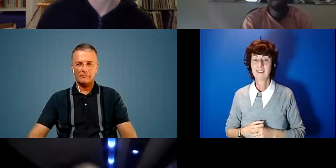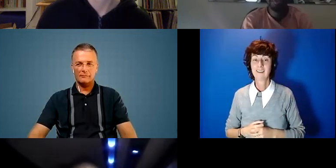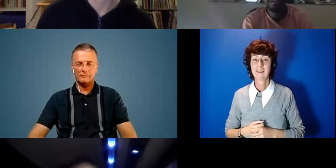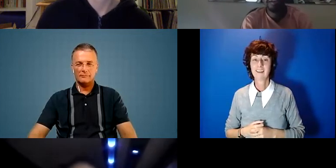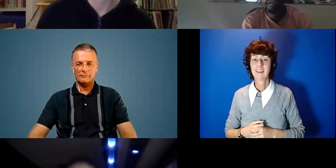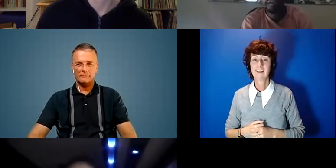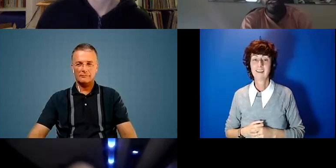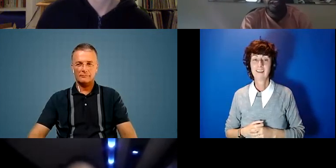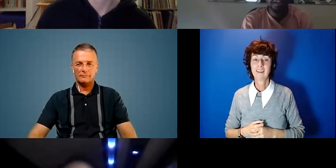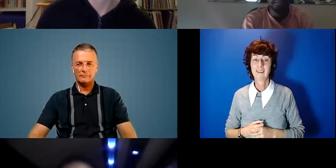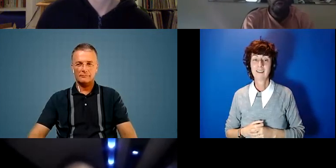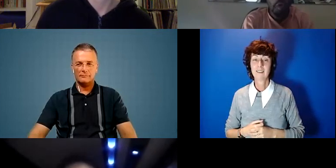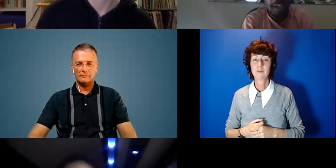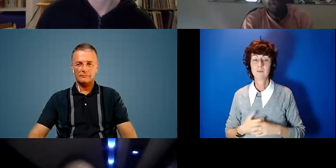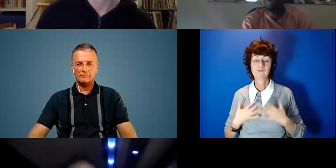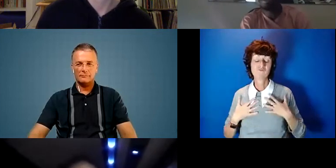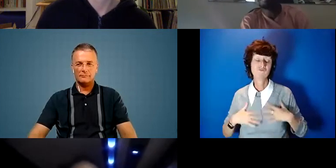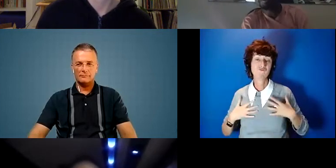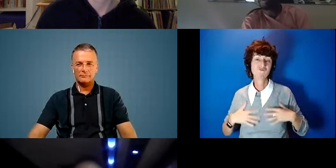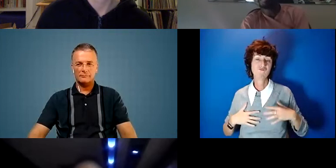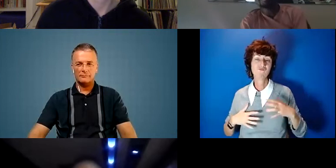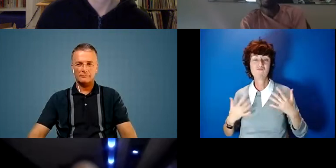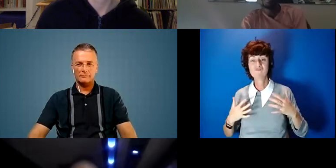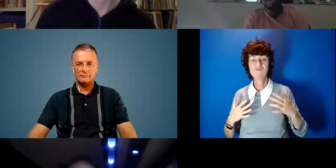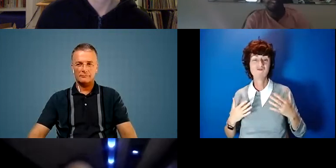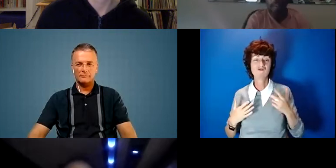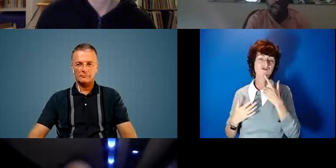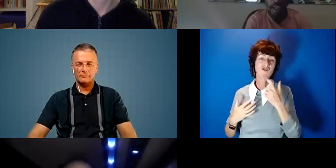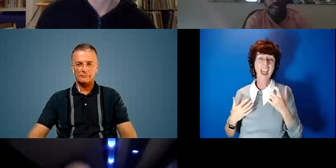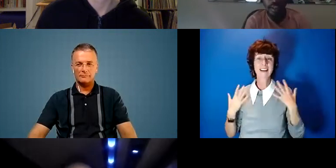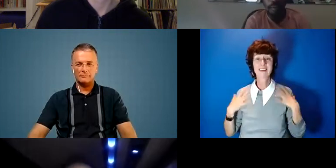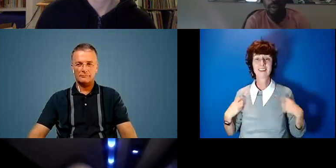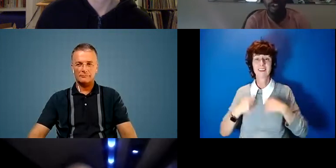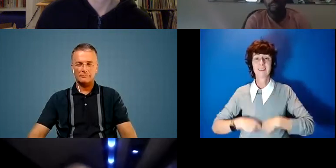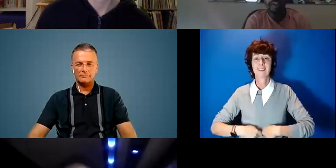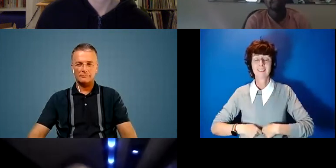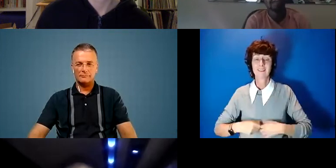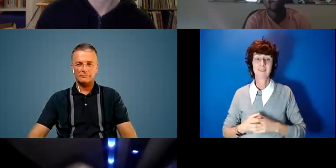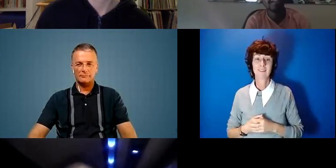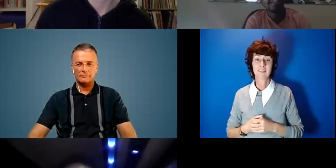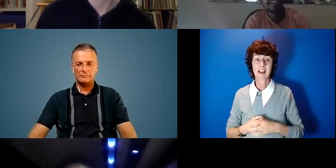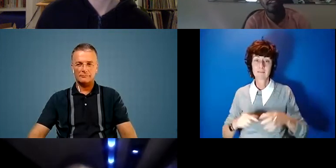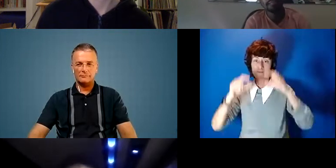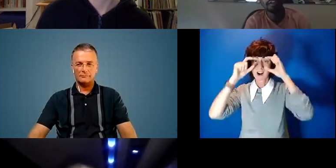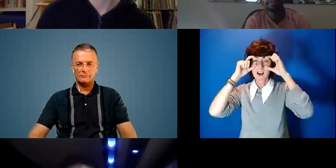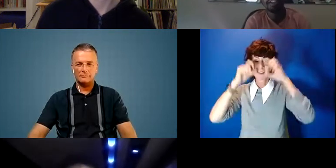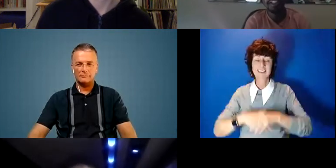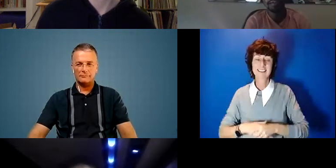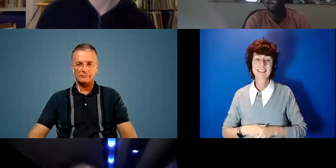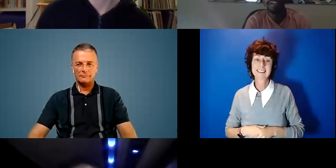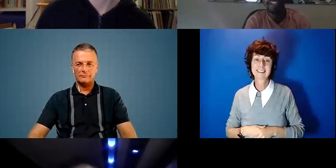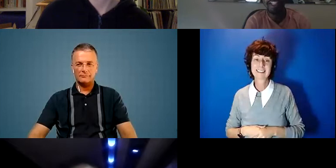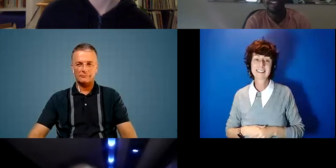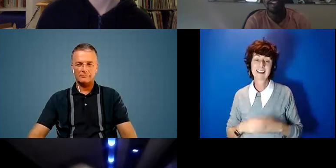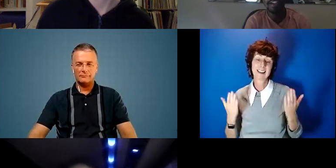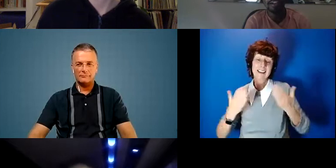of maroonish kimono um and i'm wearing my specs at this part of the day which